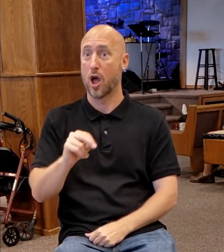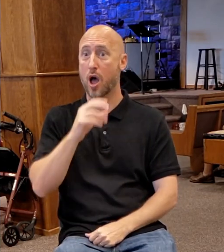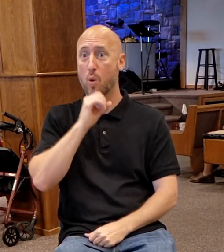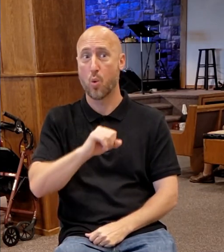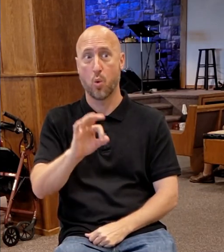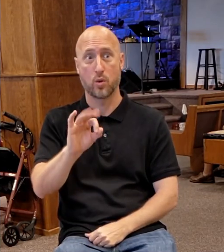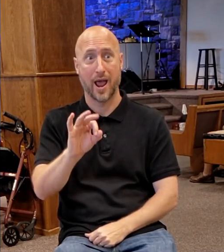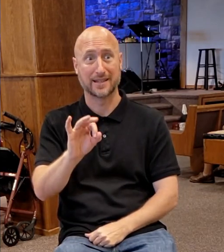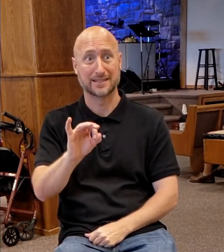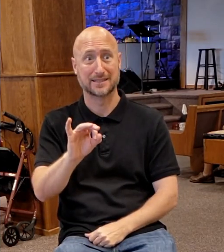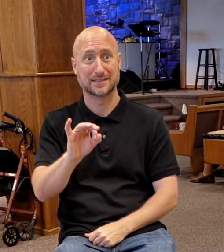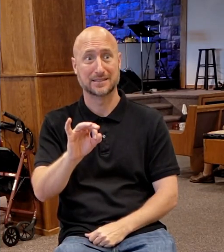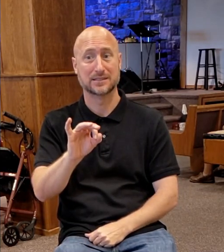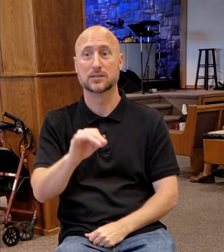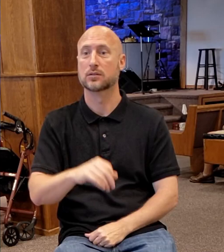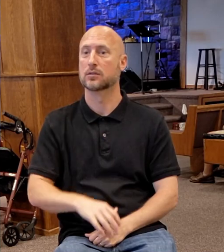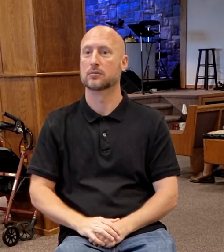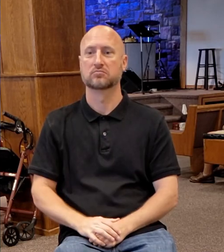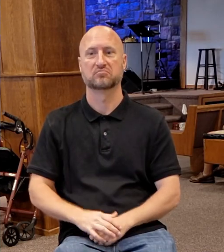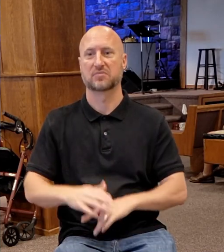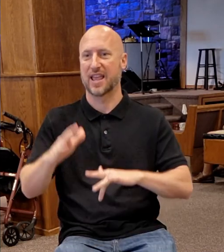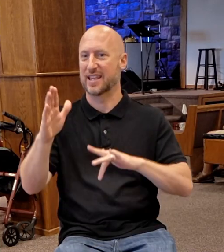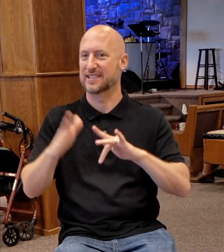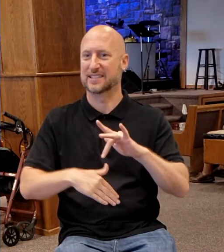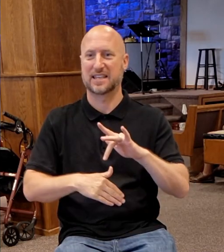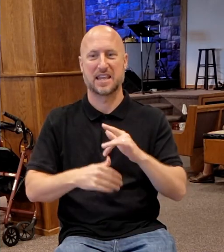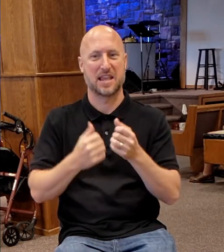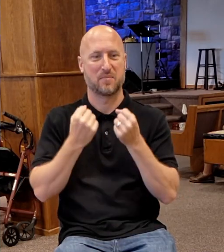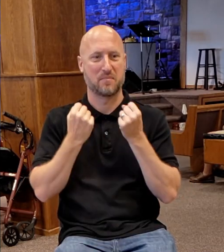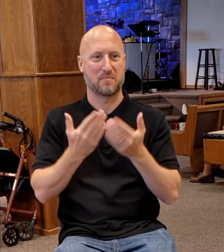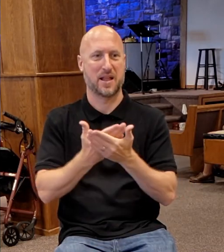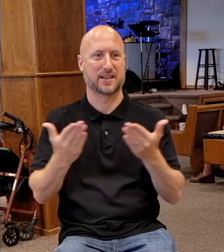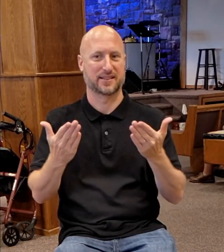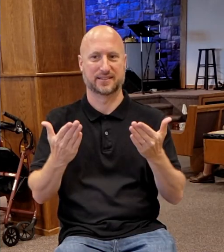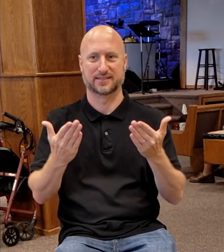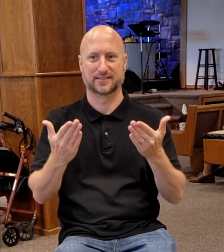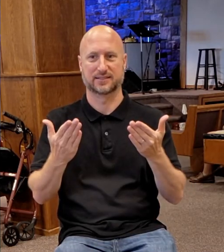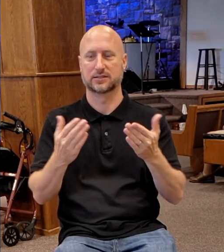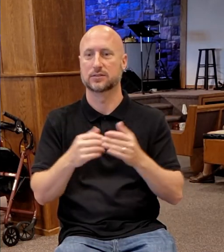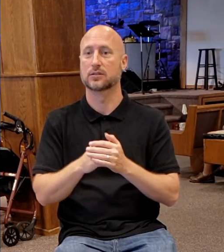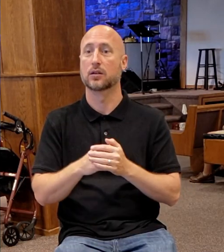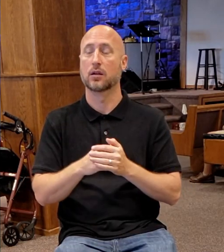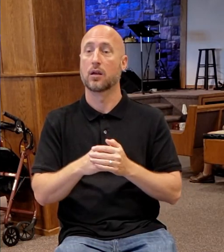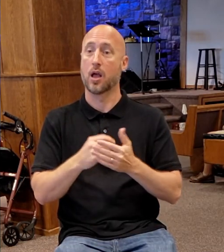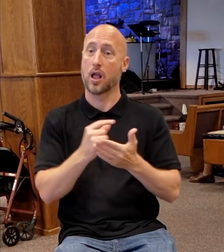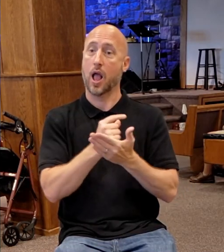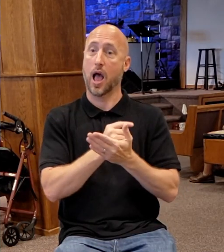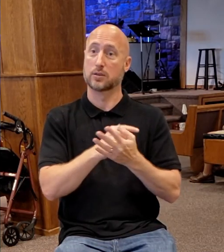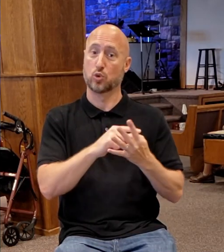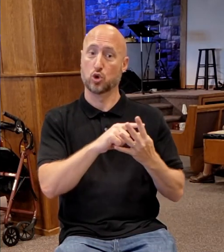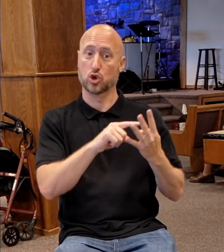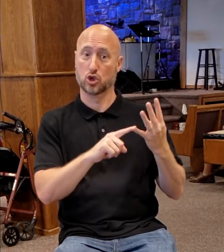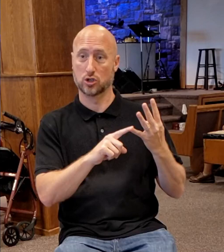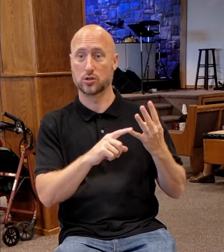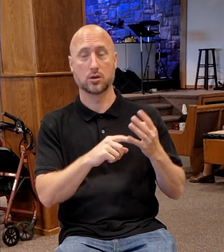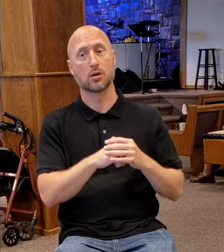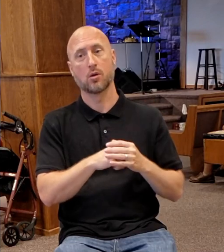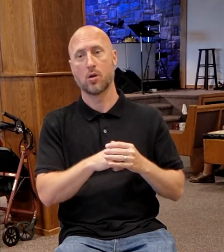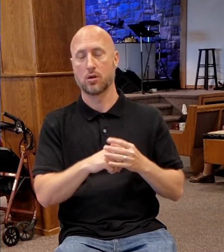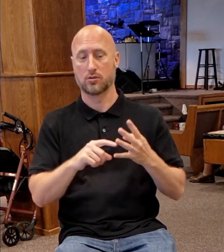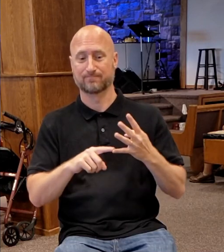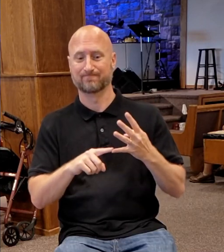old, skips so many things that we have in the Synoptic Gospels and gives us this